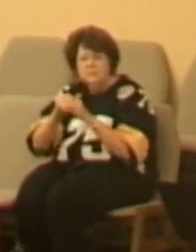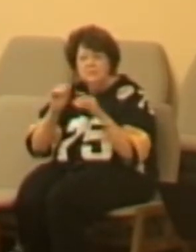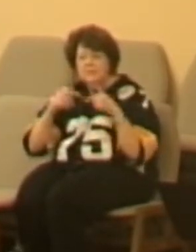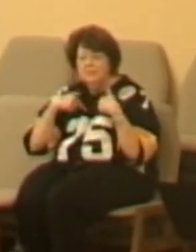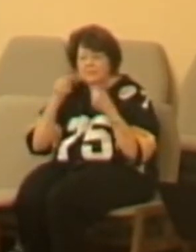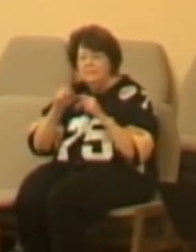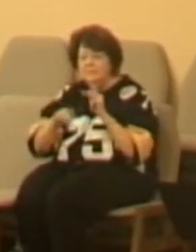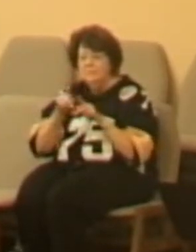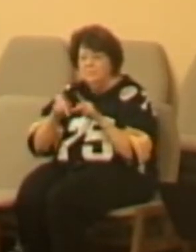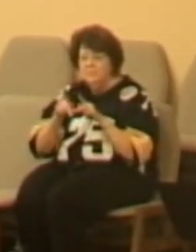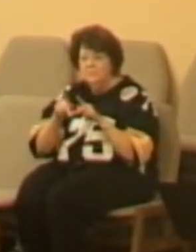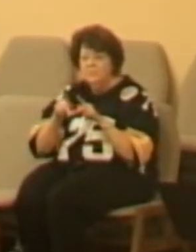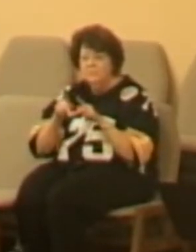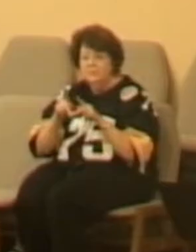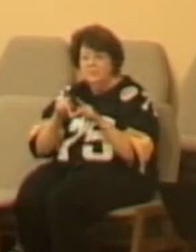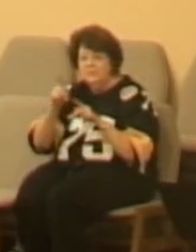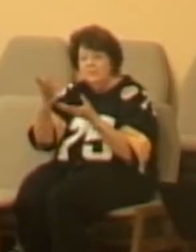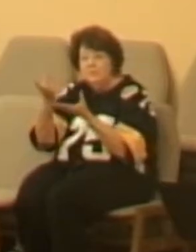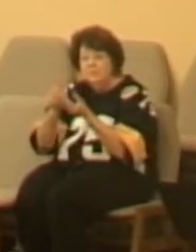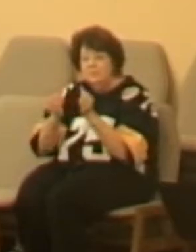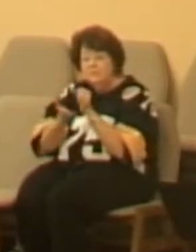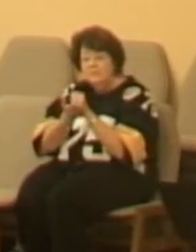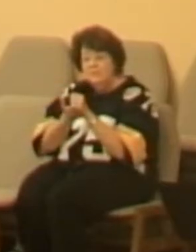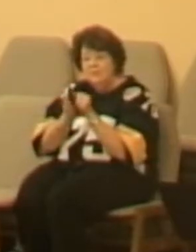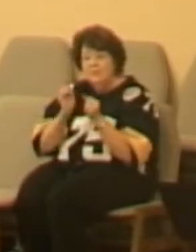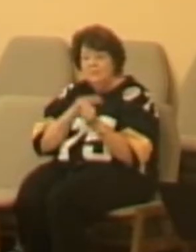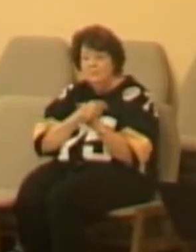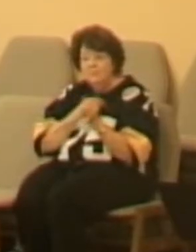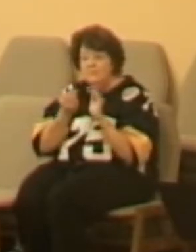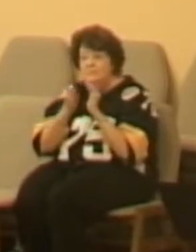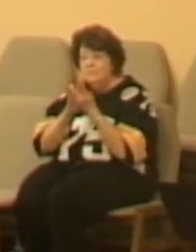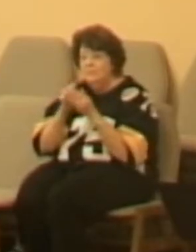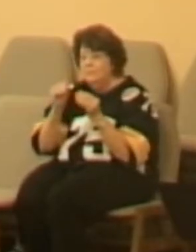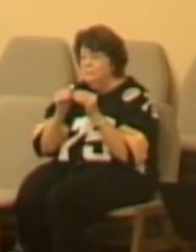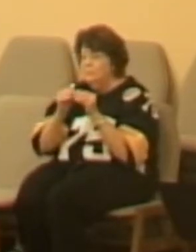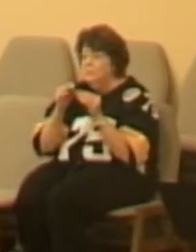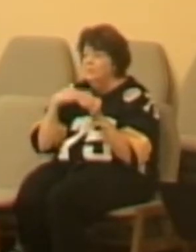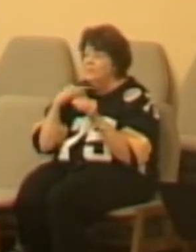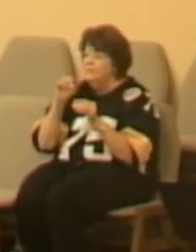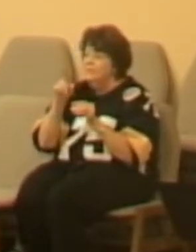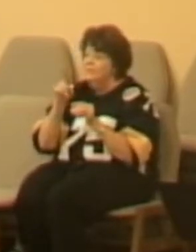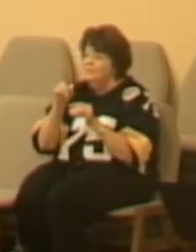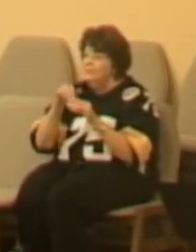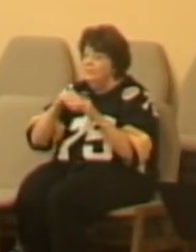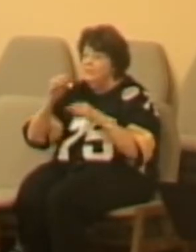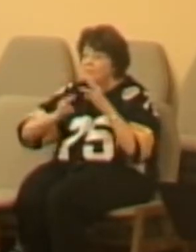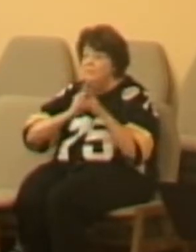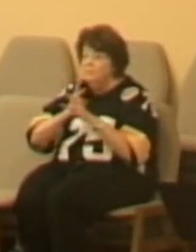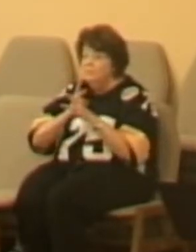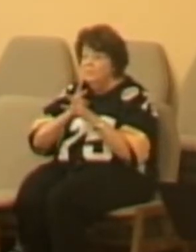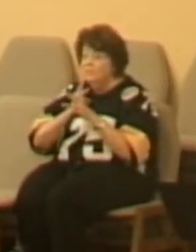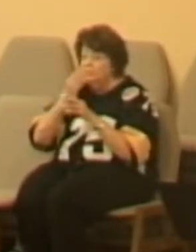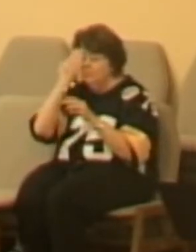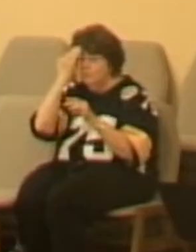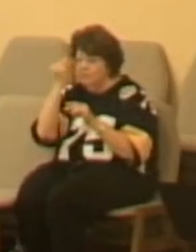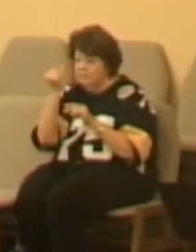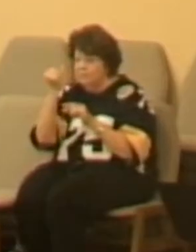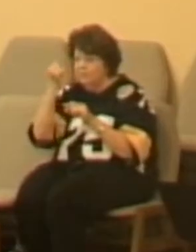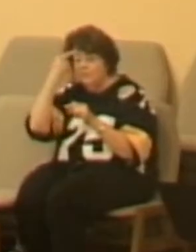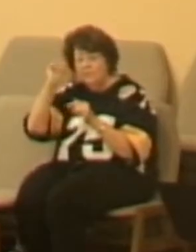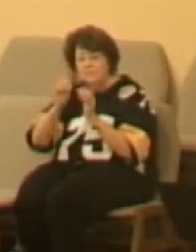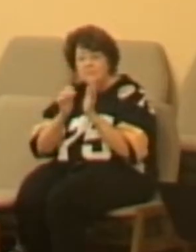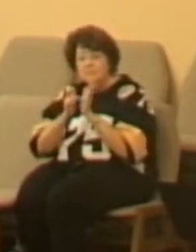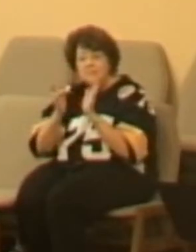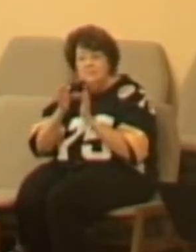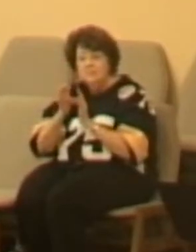is so that he can help us get to be more and more like him in the world. Why? Because Jesus Christ knows that what the world